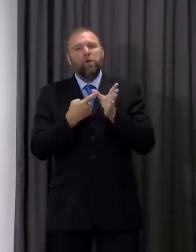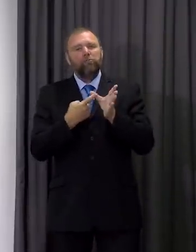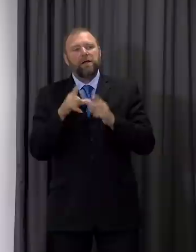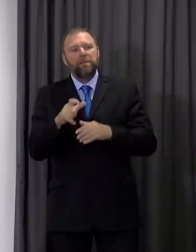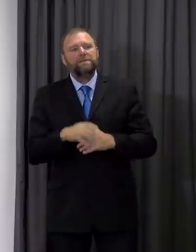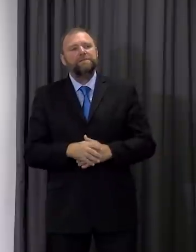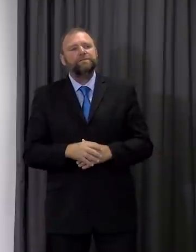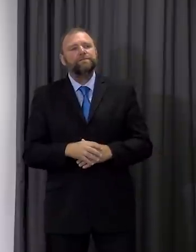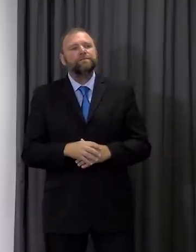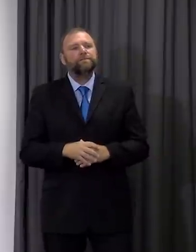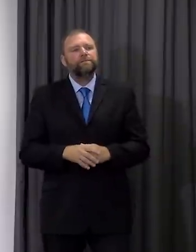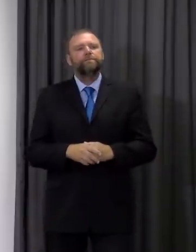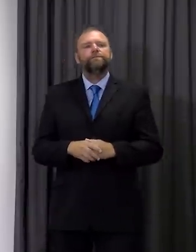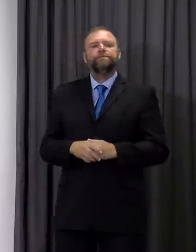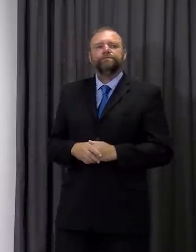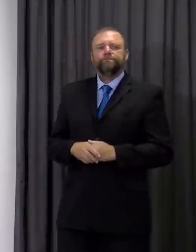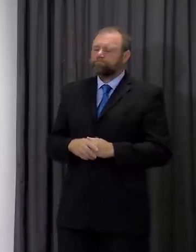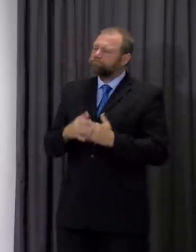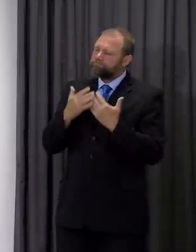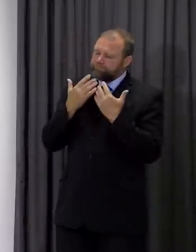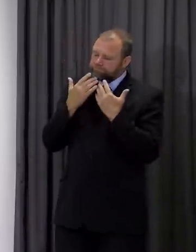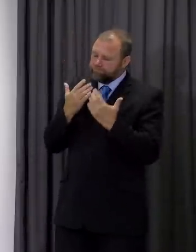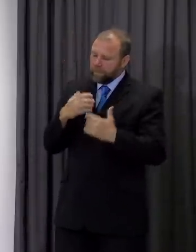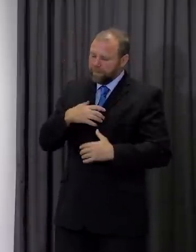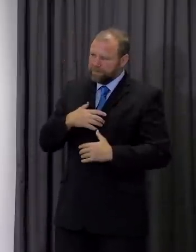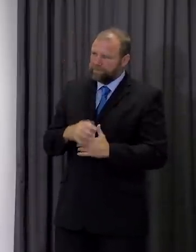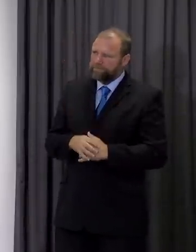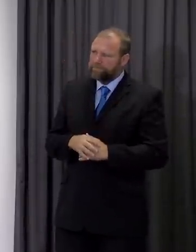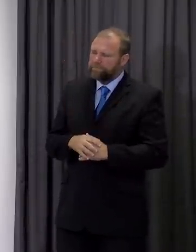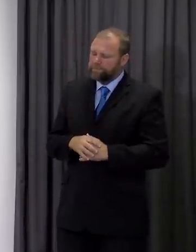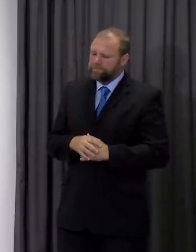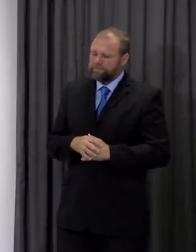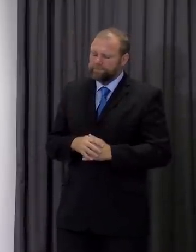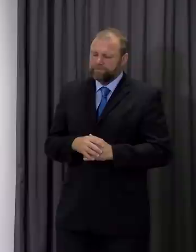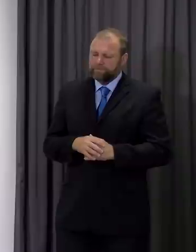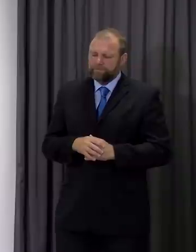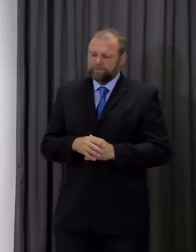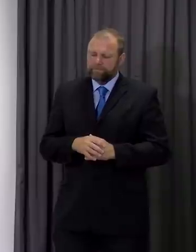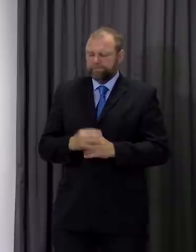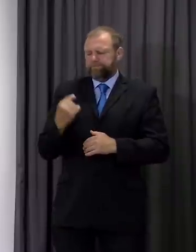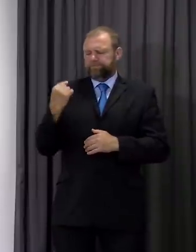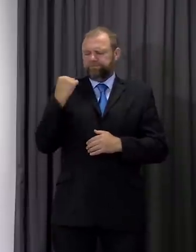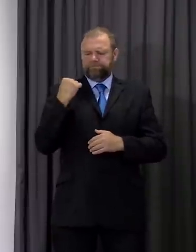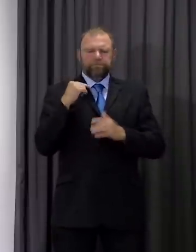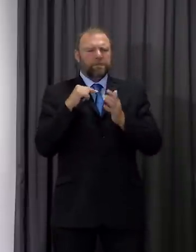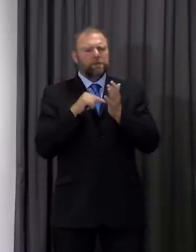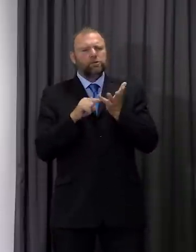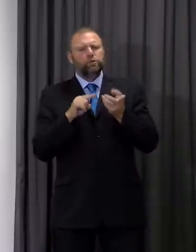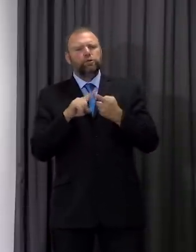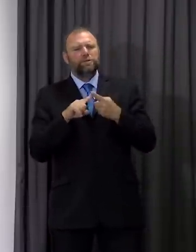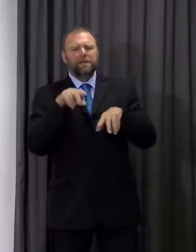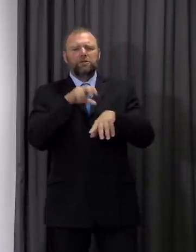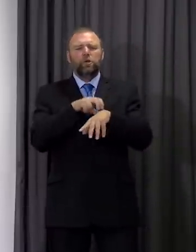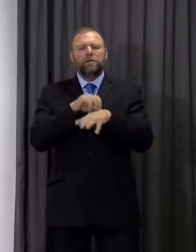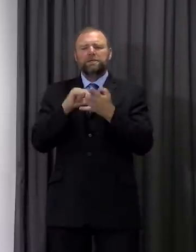Thank you, thank you, Minister. A couple of questions for me. First one, on Tuesday, Dr Sarah Atkins, the Director of Public